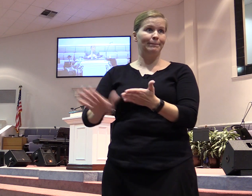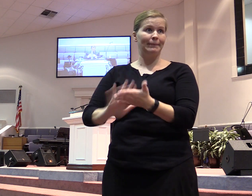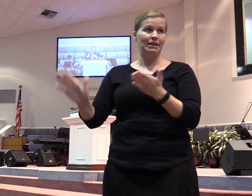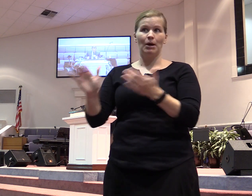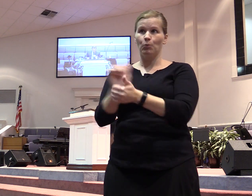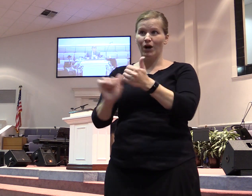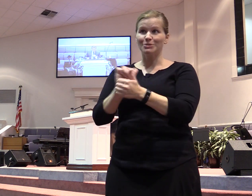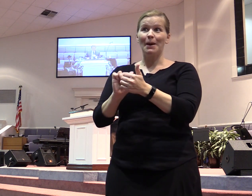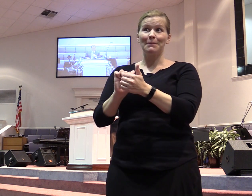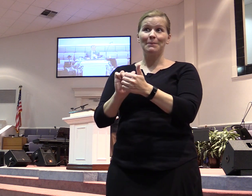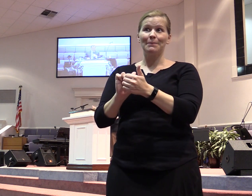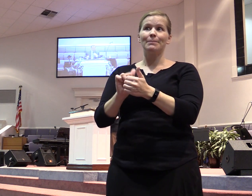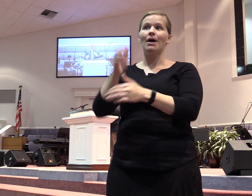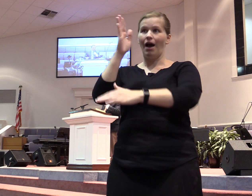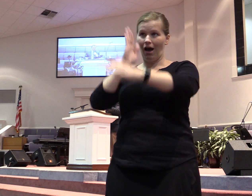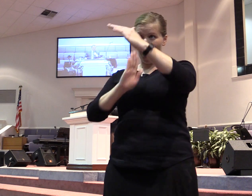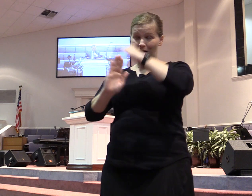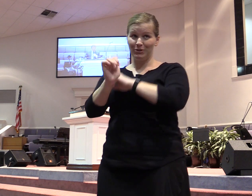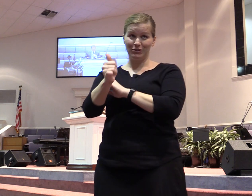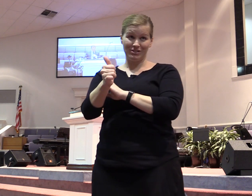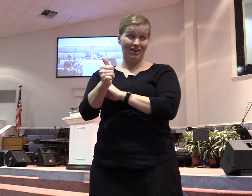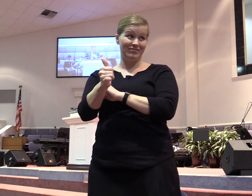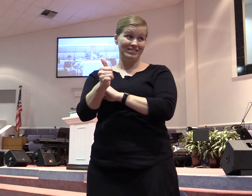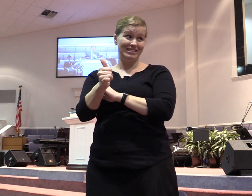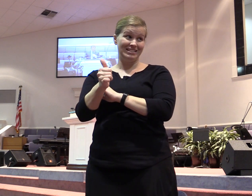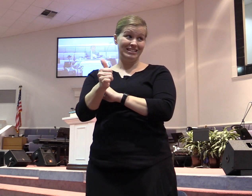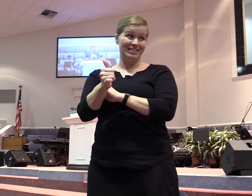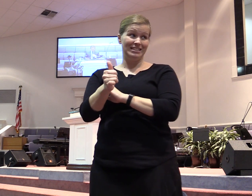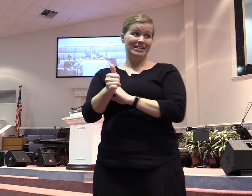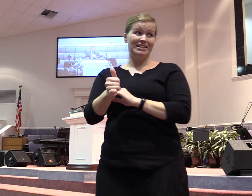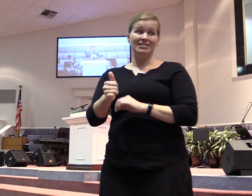Humble yourselves. Weep and mourn. Speak not evil to one another.